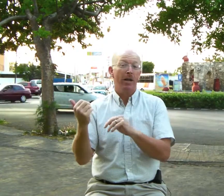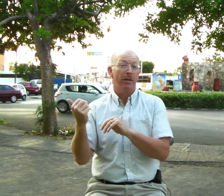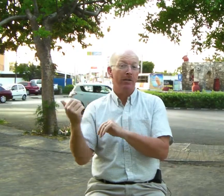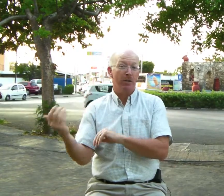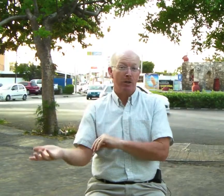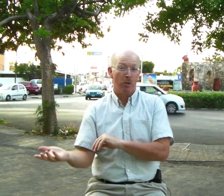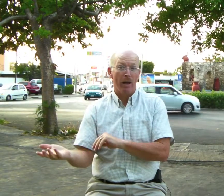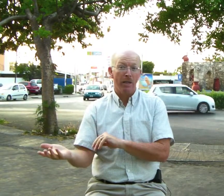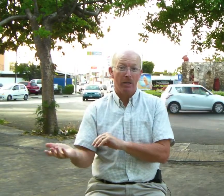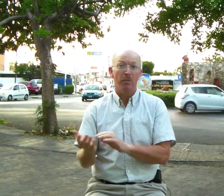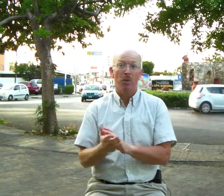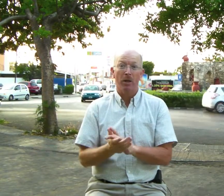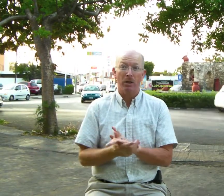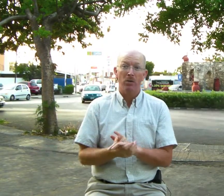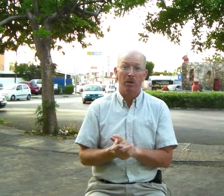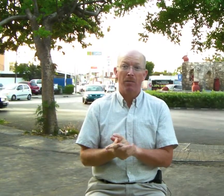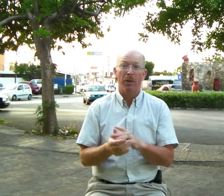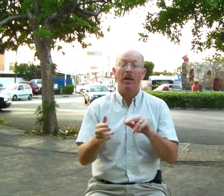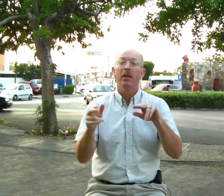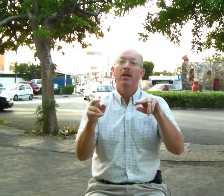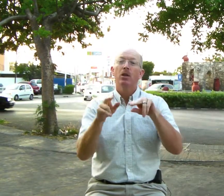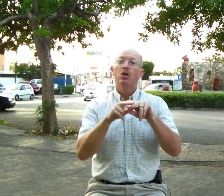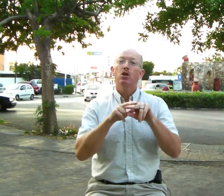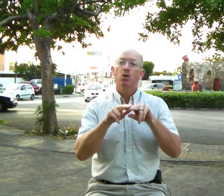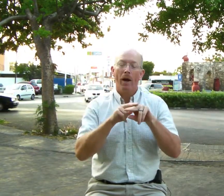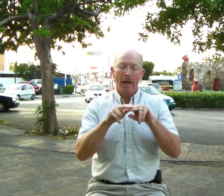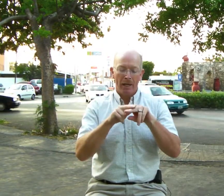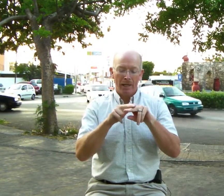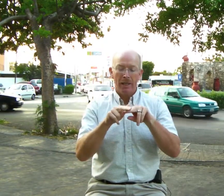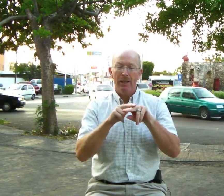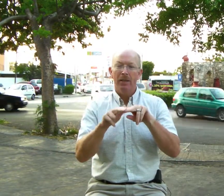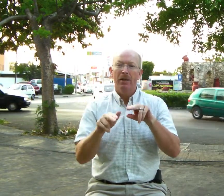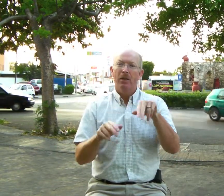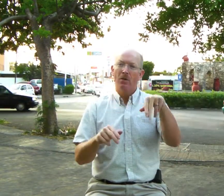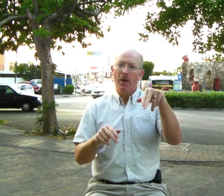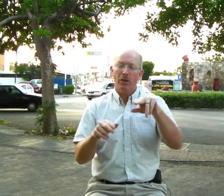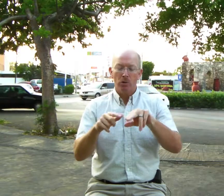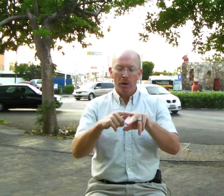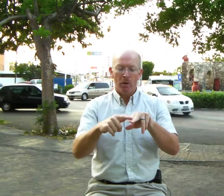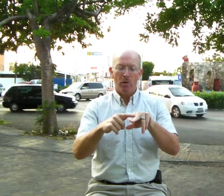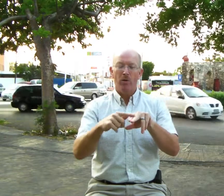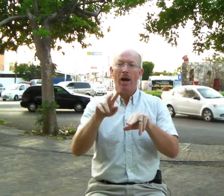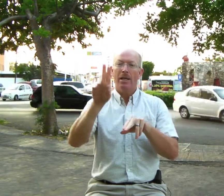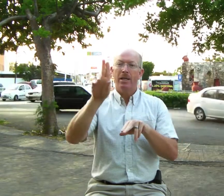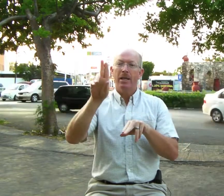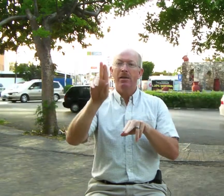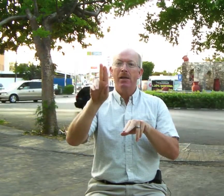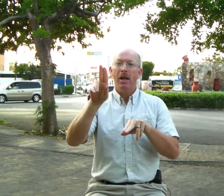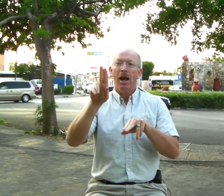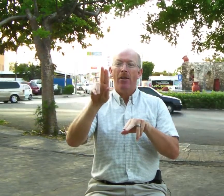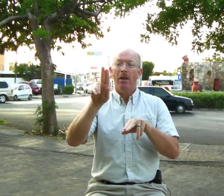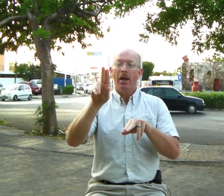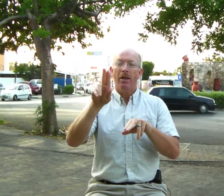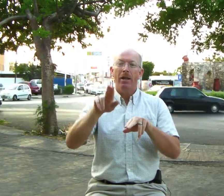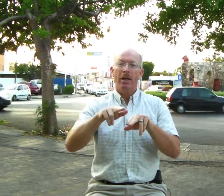to train someone to do something. Train. You've got your railroad tracks here, and then the